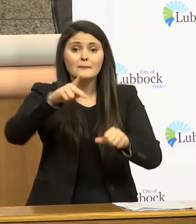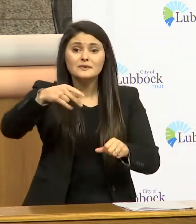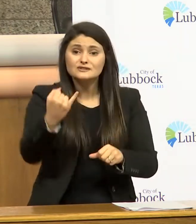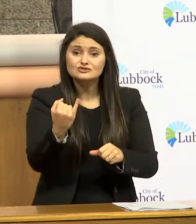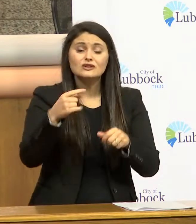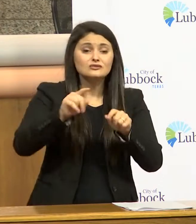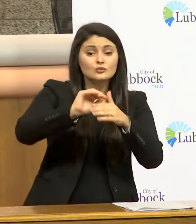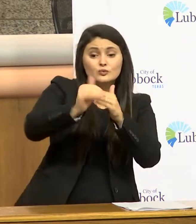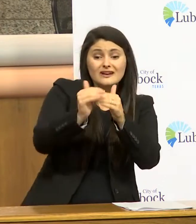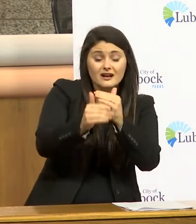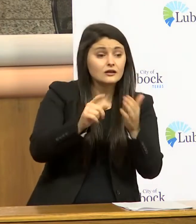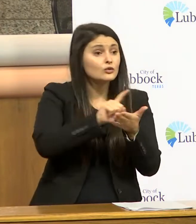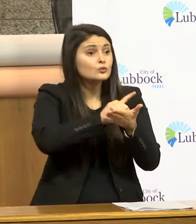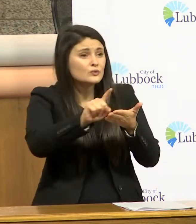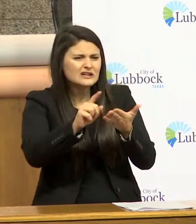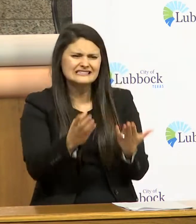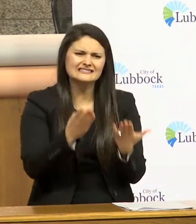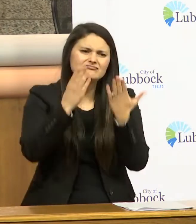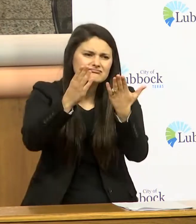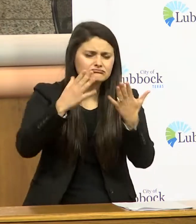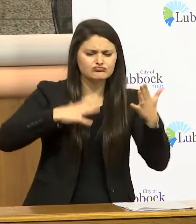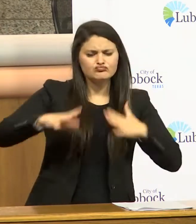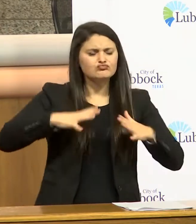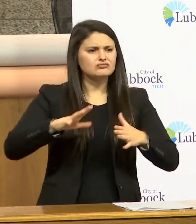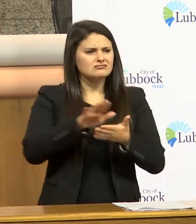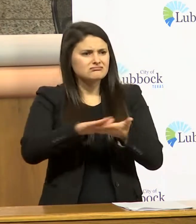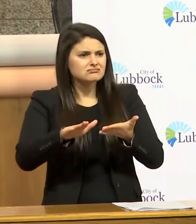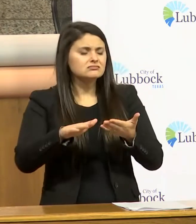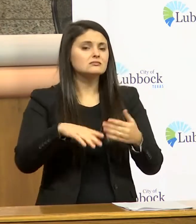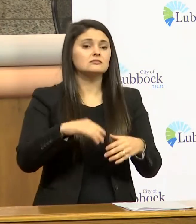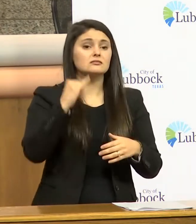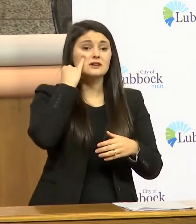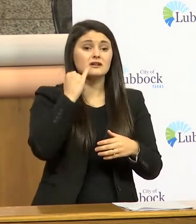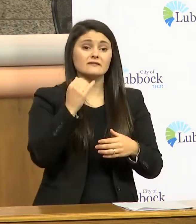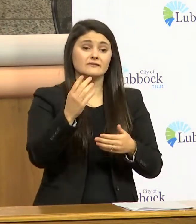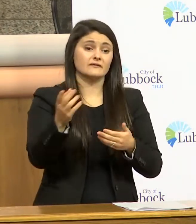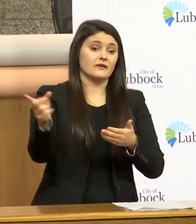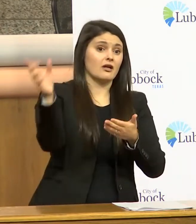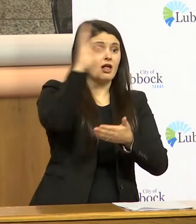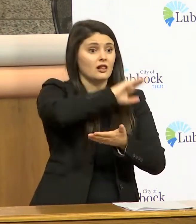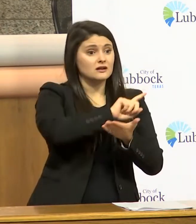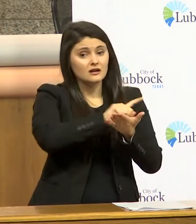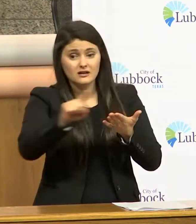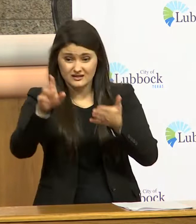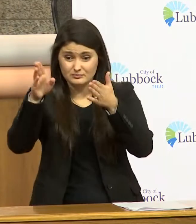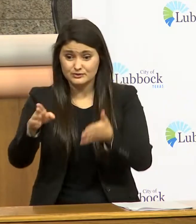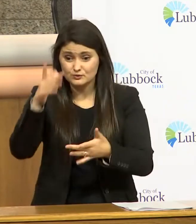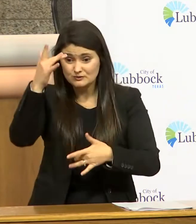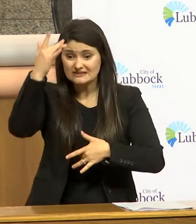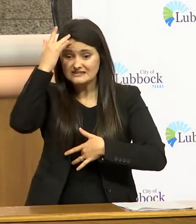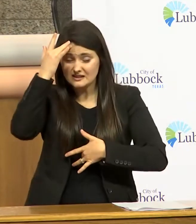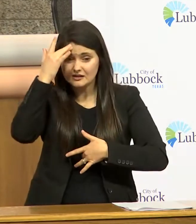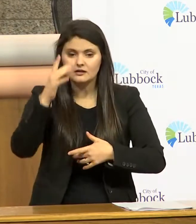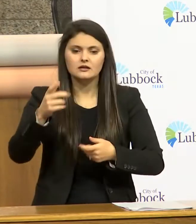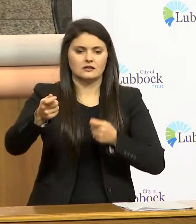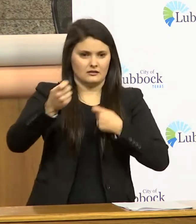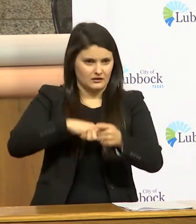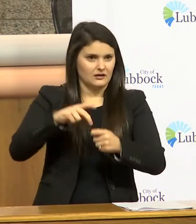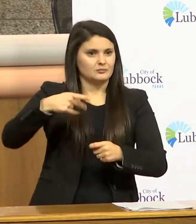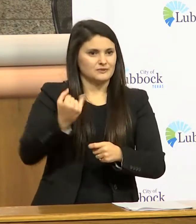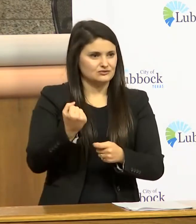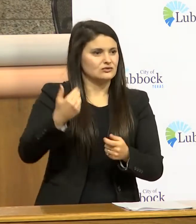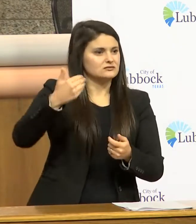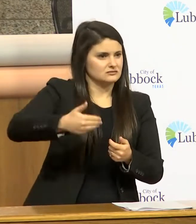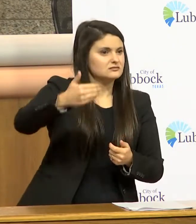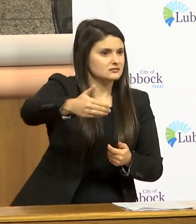dressed the other people if they're in their pajamas all day long let's take those off put on clean pajamas and let's go wash